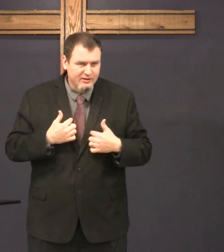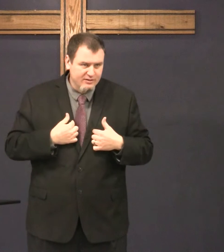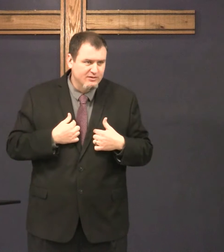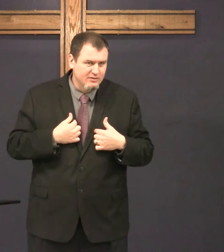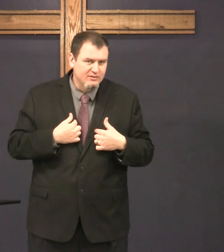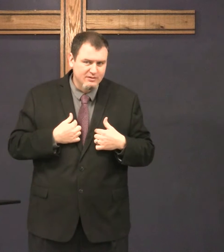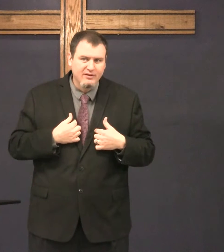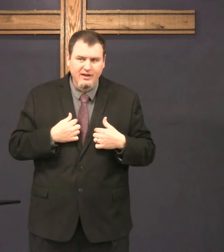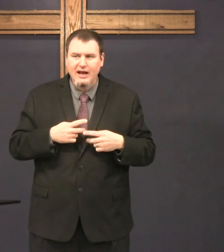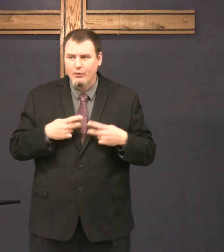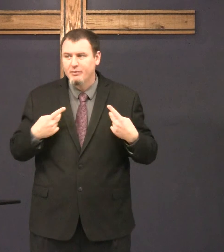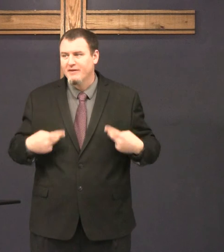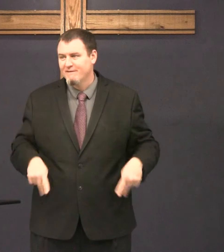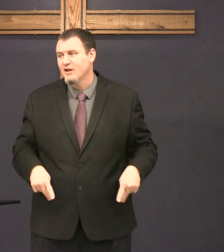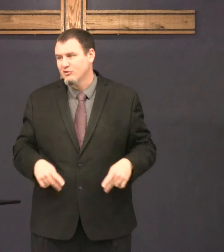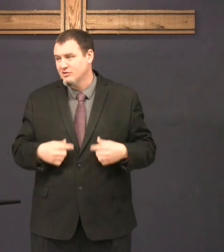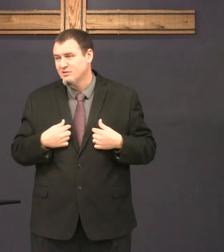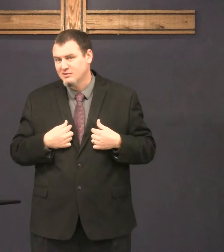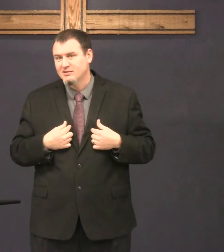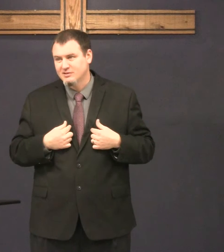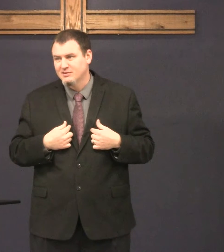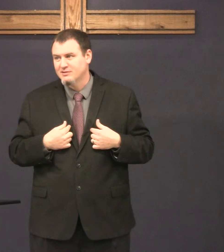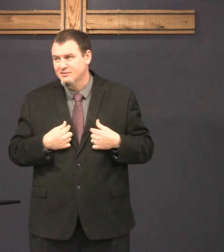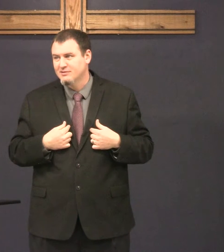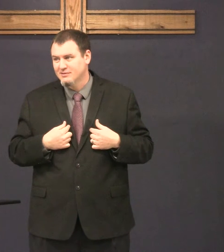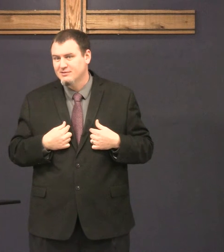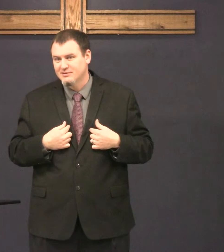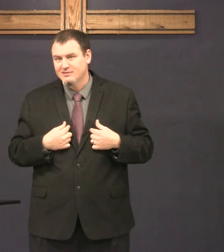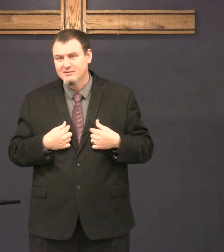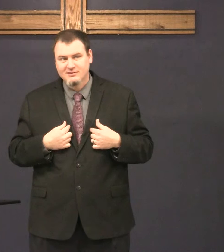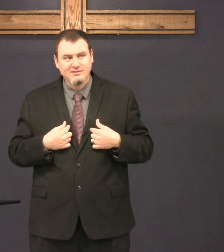I'm afraid I'd be a Pharisee.